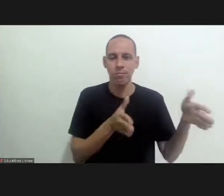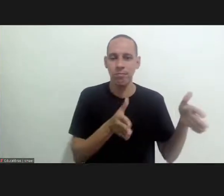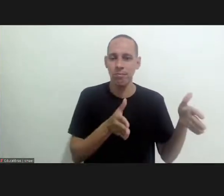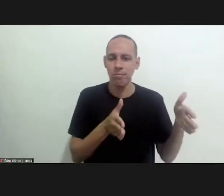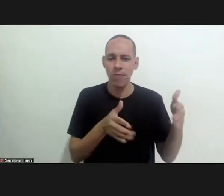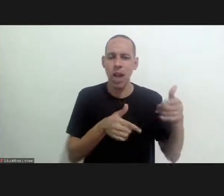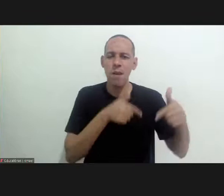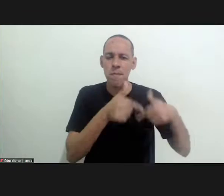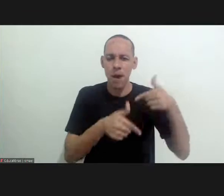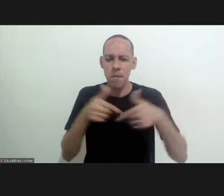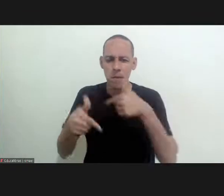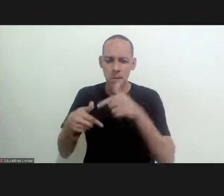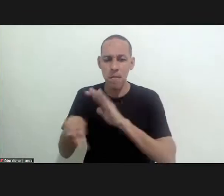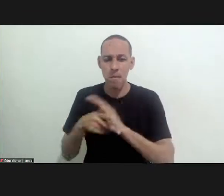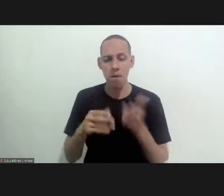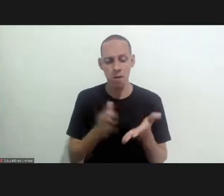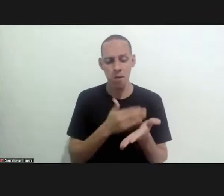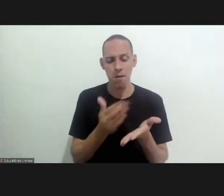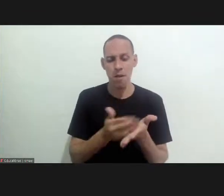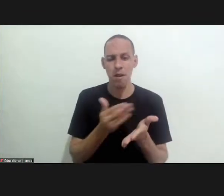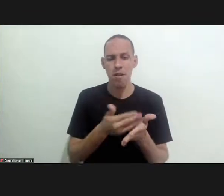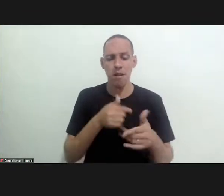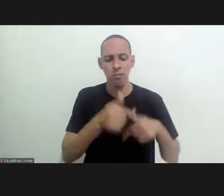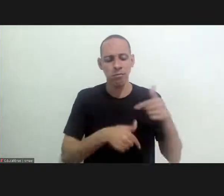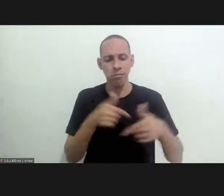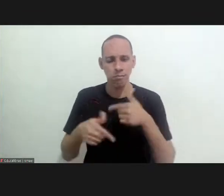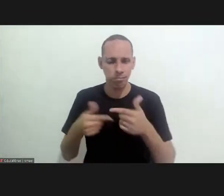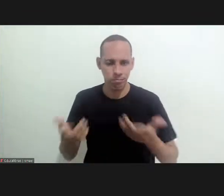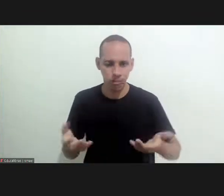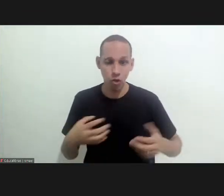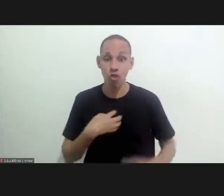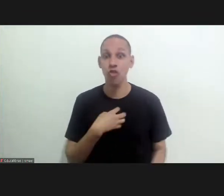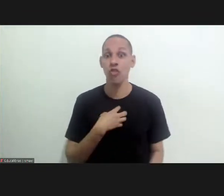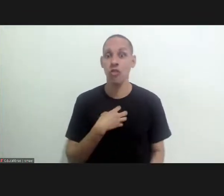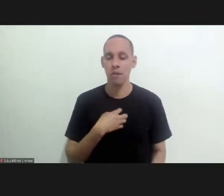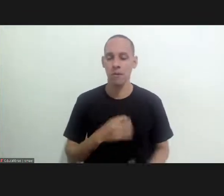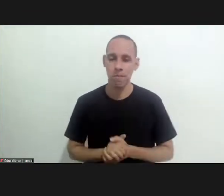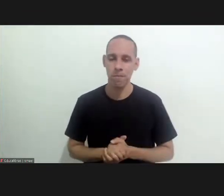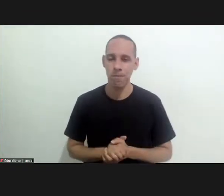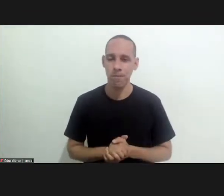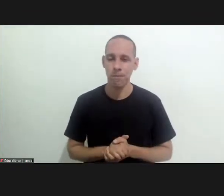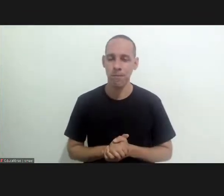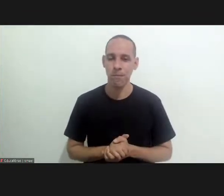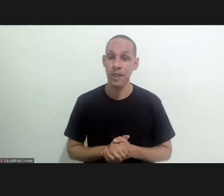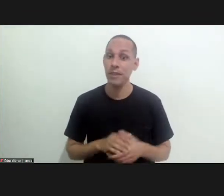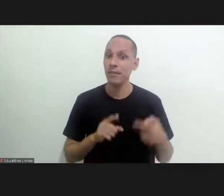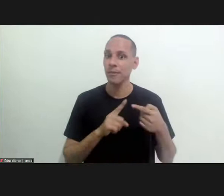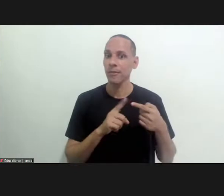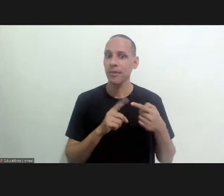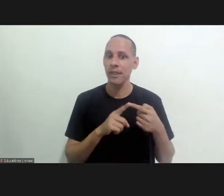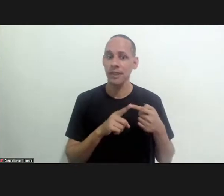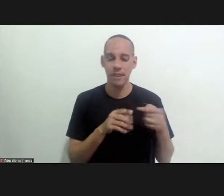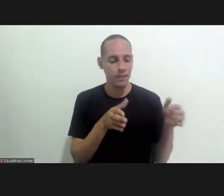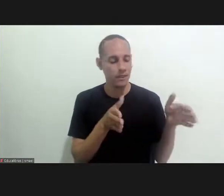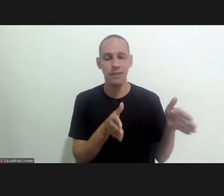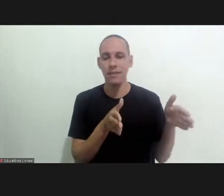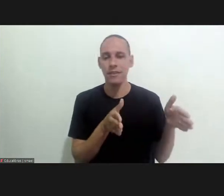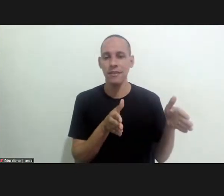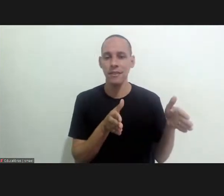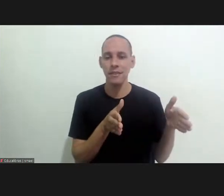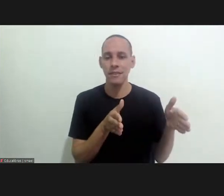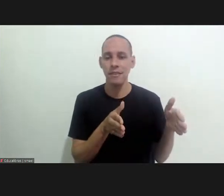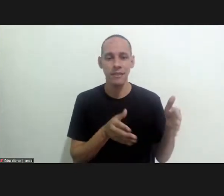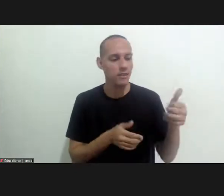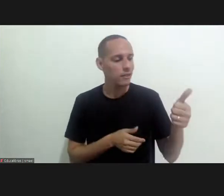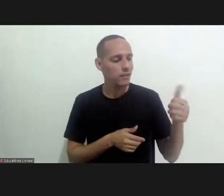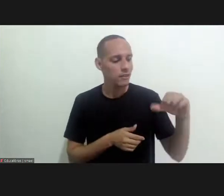of editorial operation of a way in which the journal operated at that time so we have a